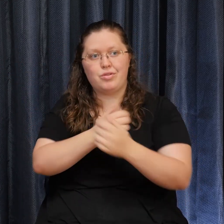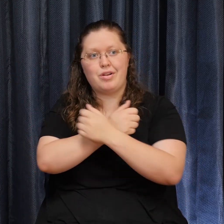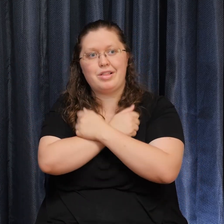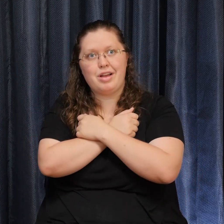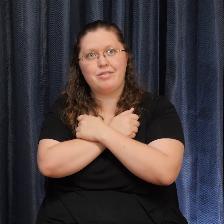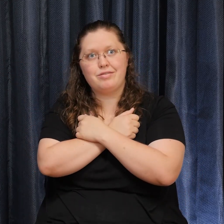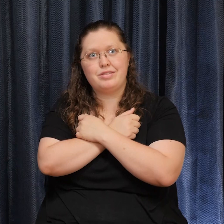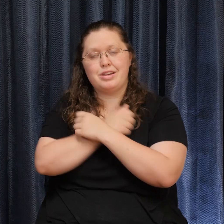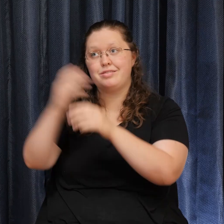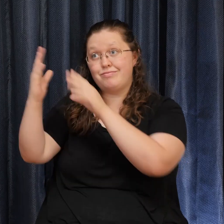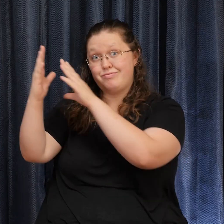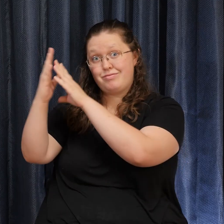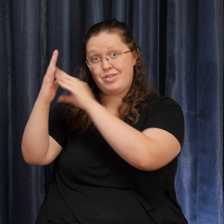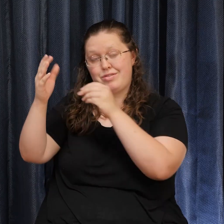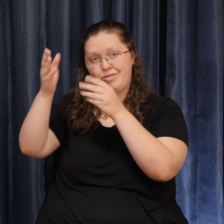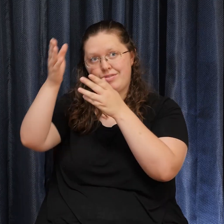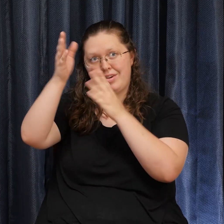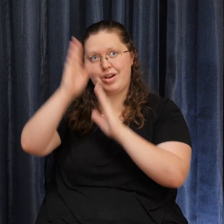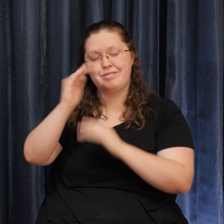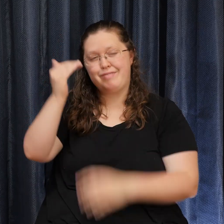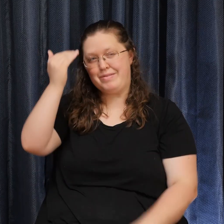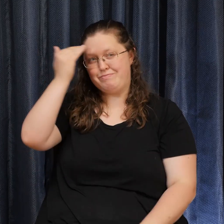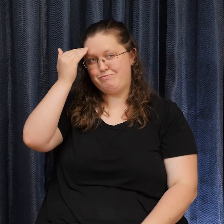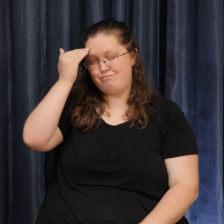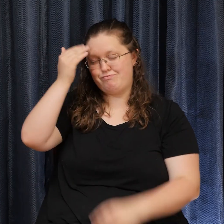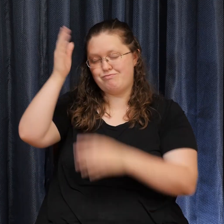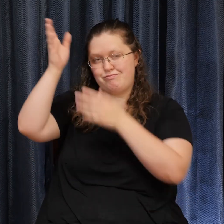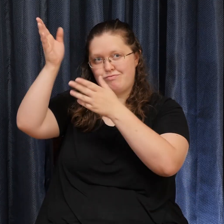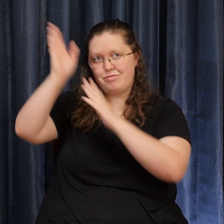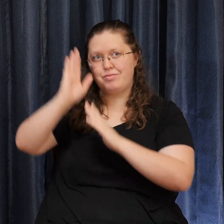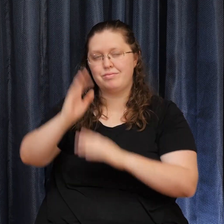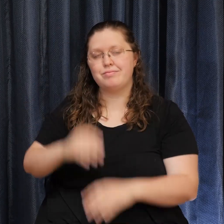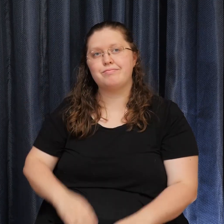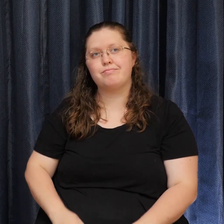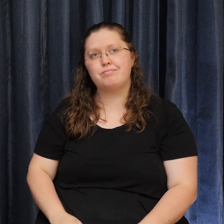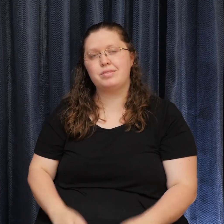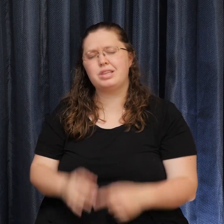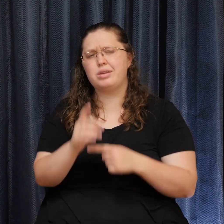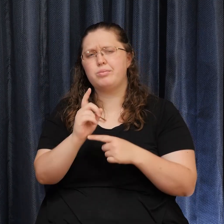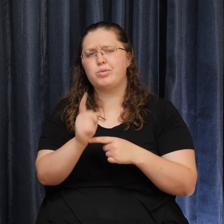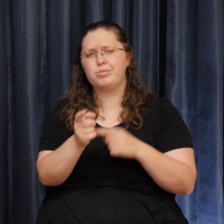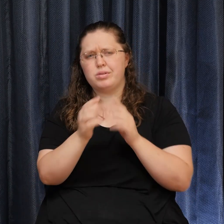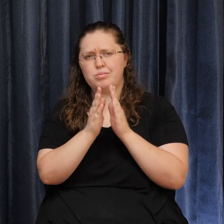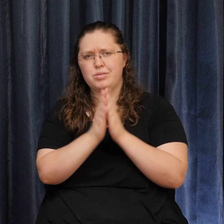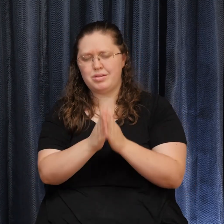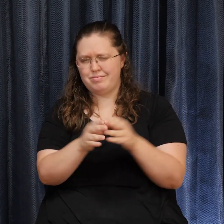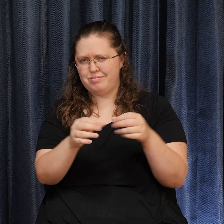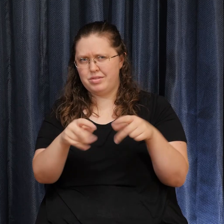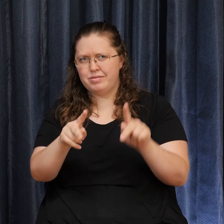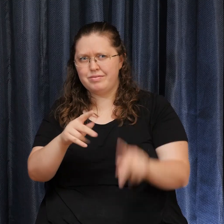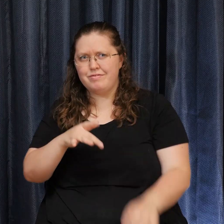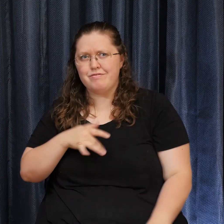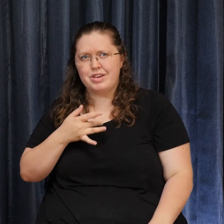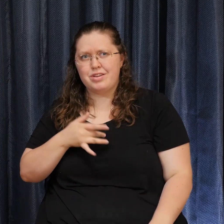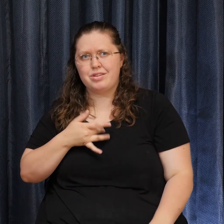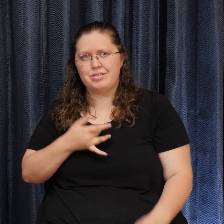So we take a moment now in prayer and we allow ourselves to feel the strength and the power and the light of that love.